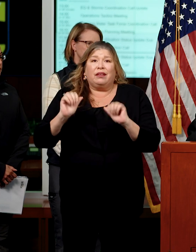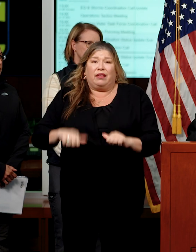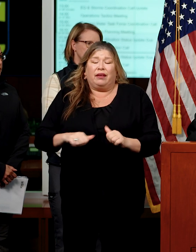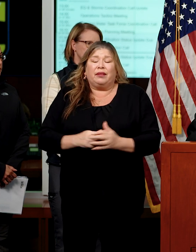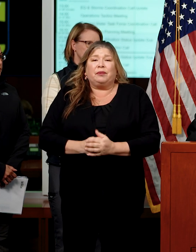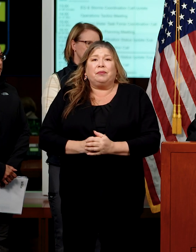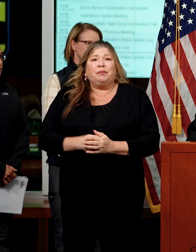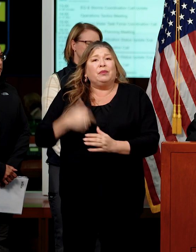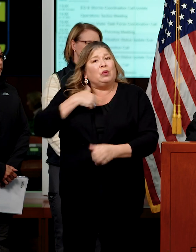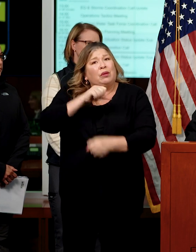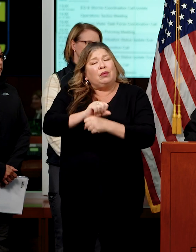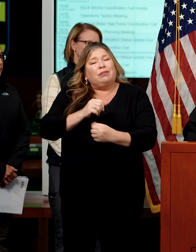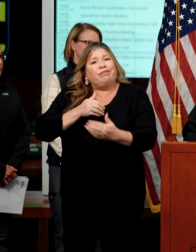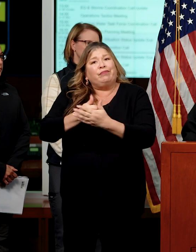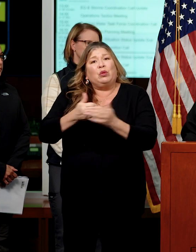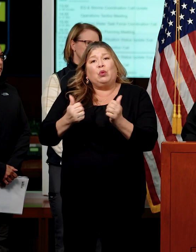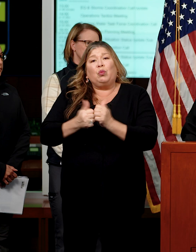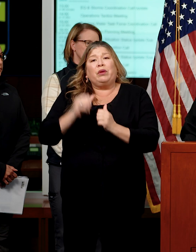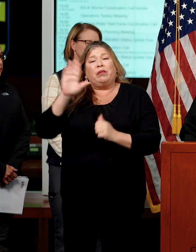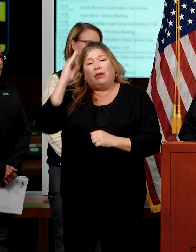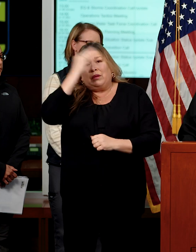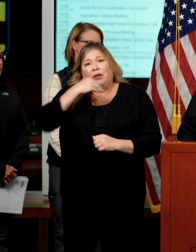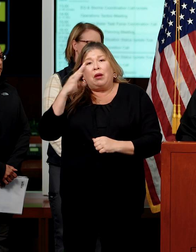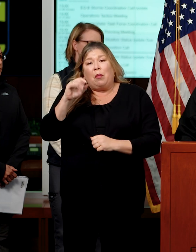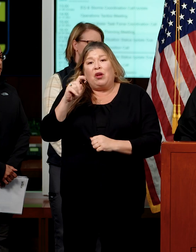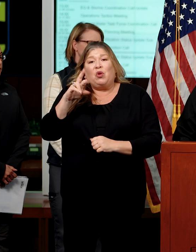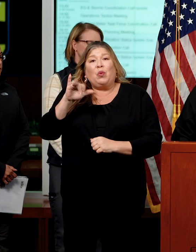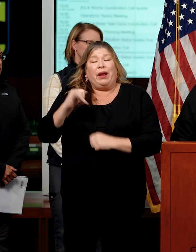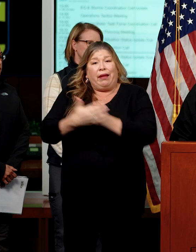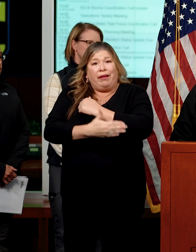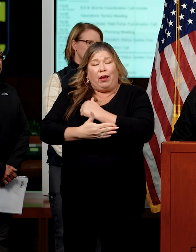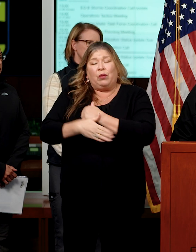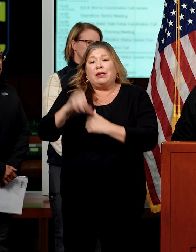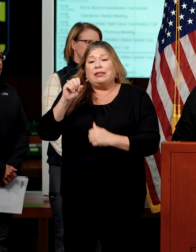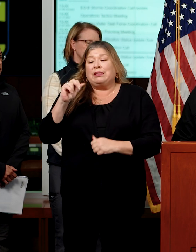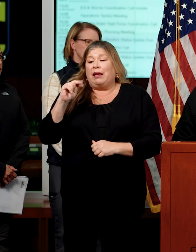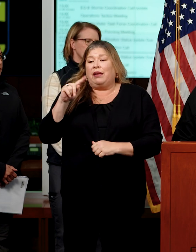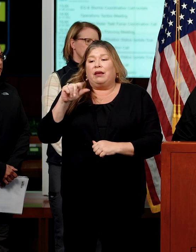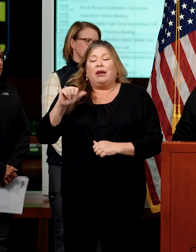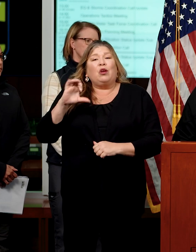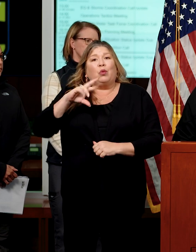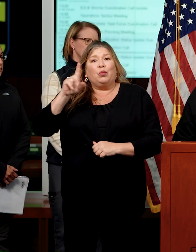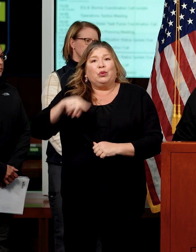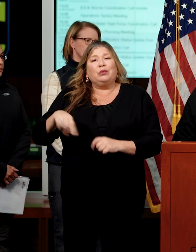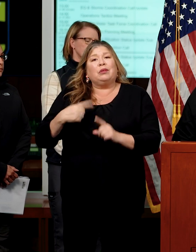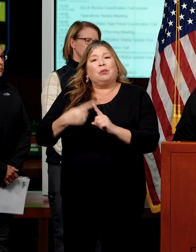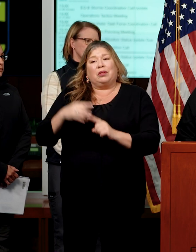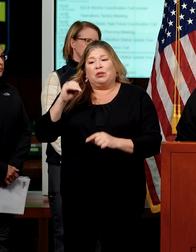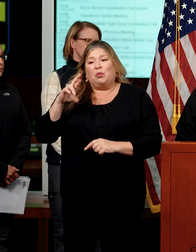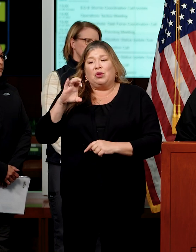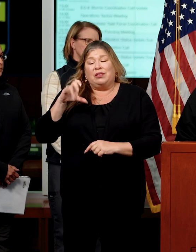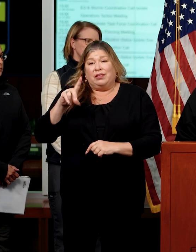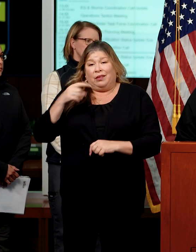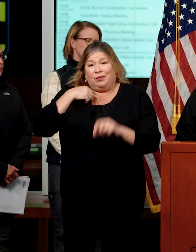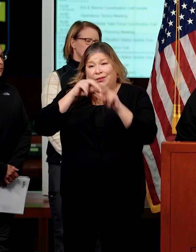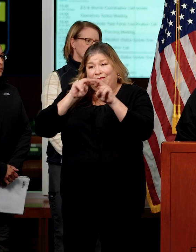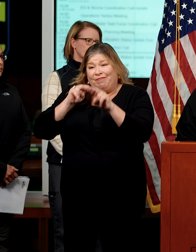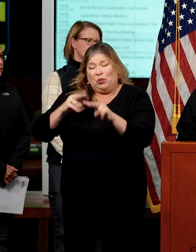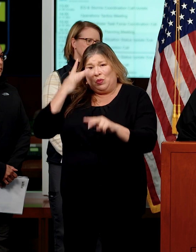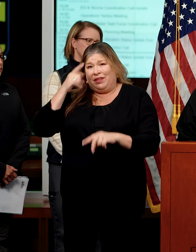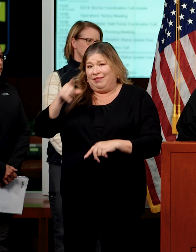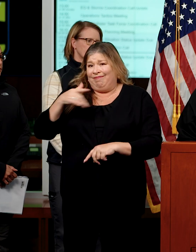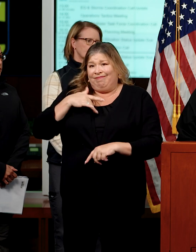closely with the officials in Monterey County, Santa Cruz, and Merced, whose regions we expect to continue to be